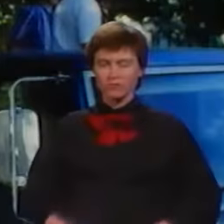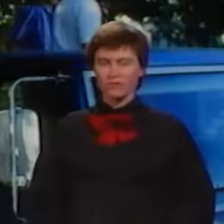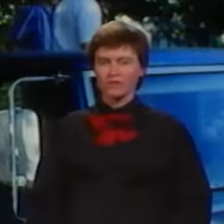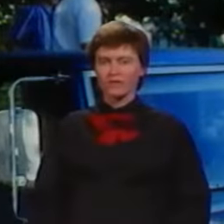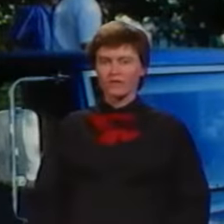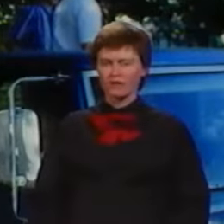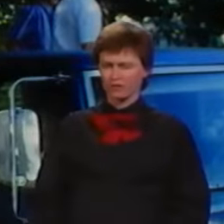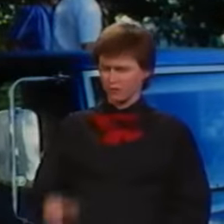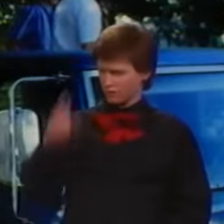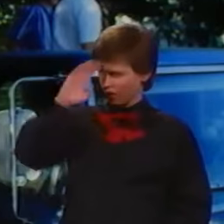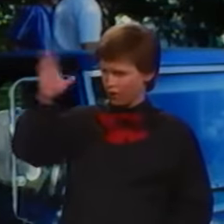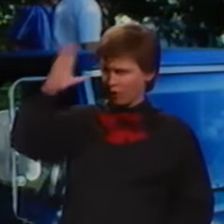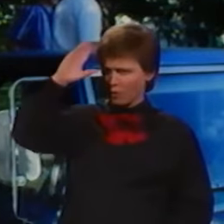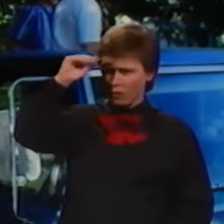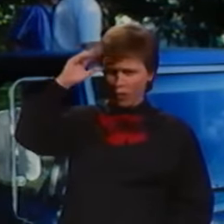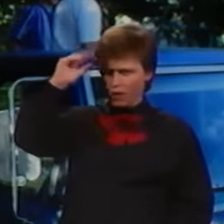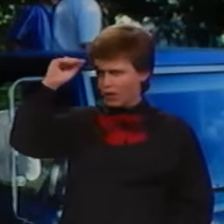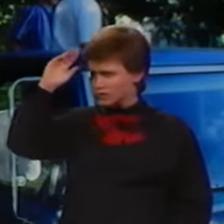Well, boys.